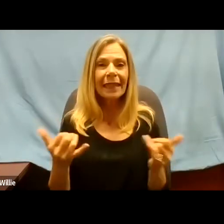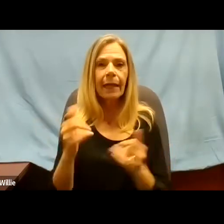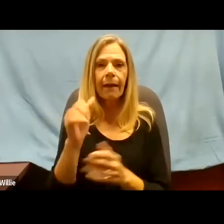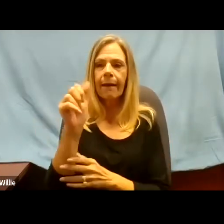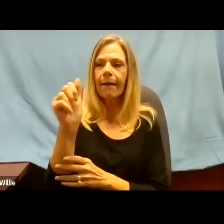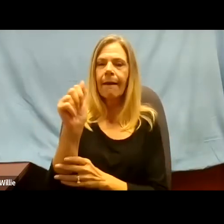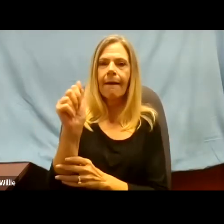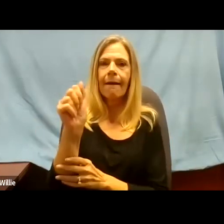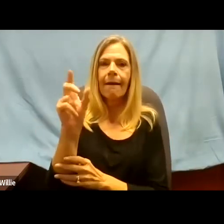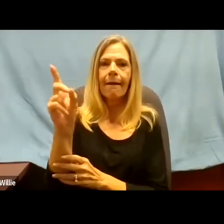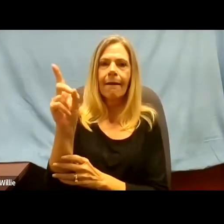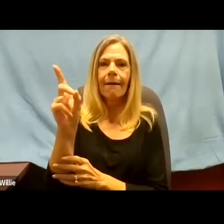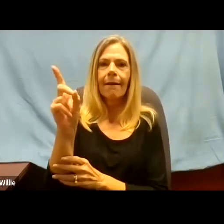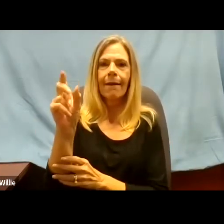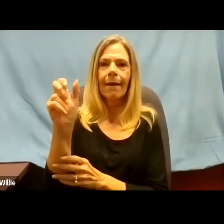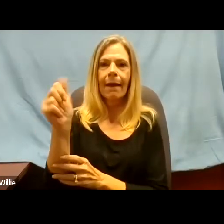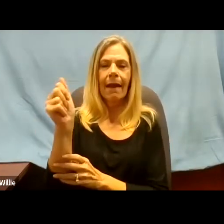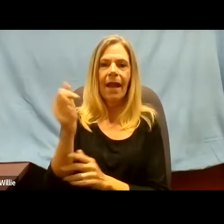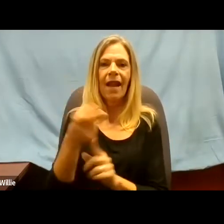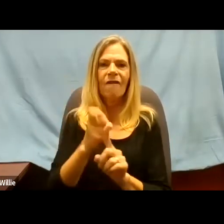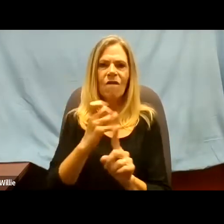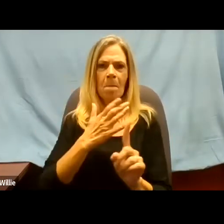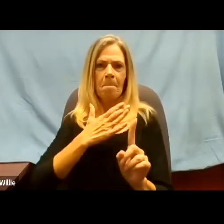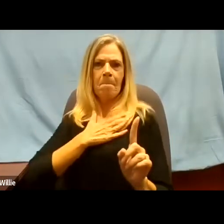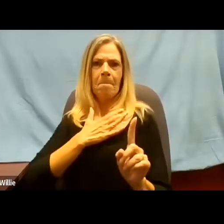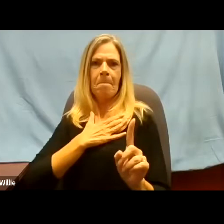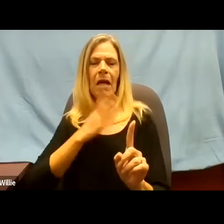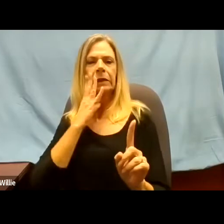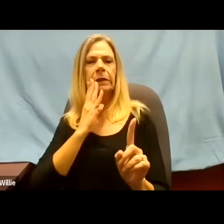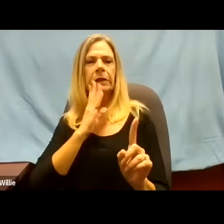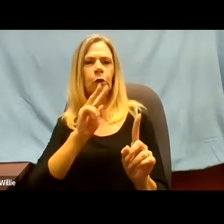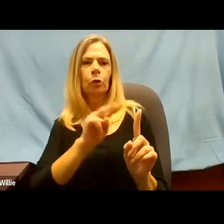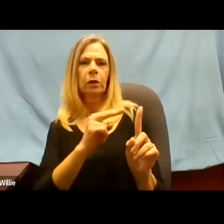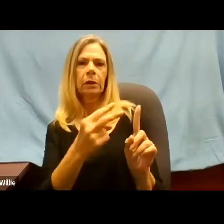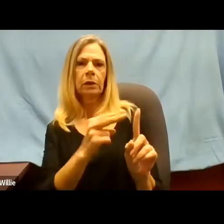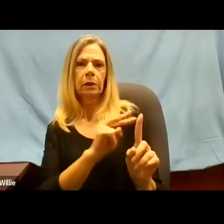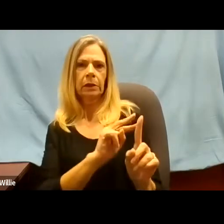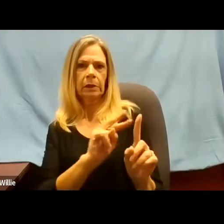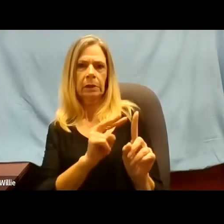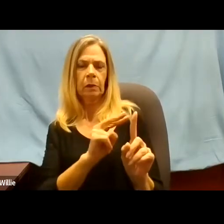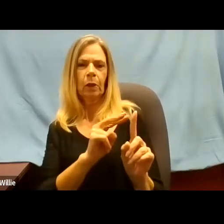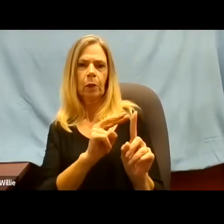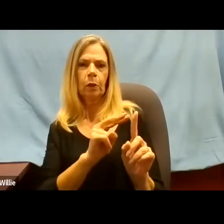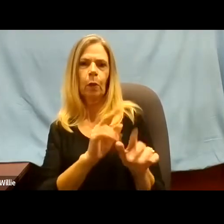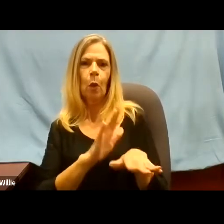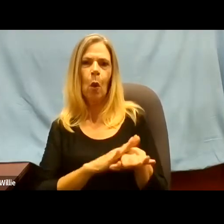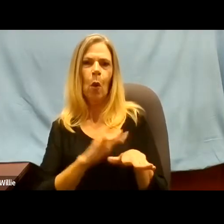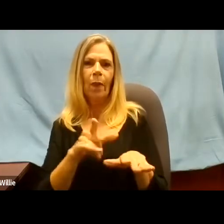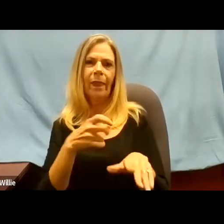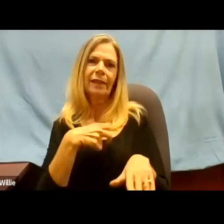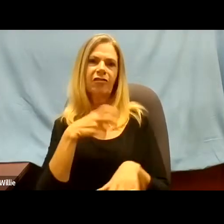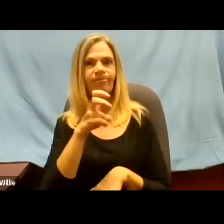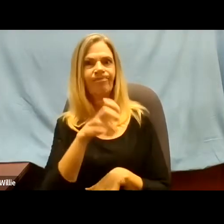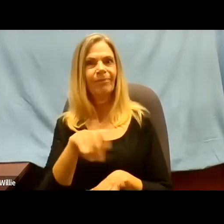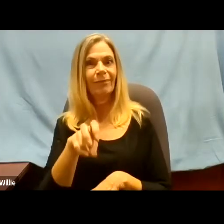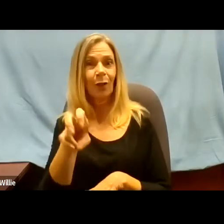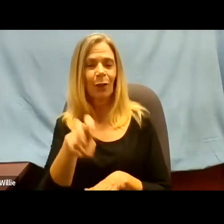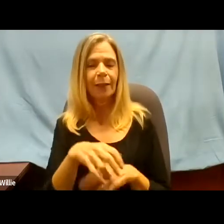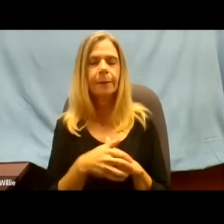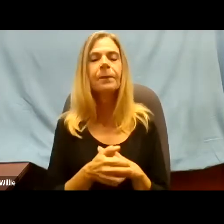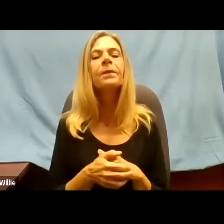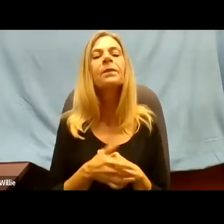perspective on this on this group journey, if you will. you saw the trailer,